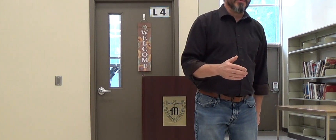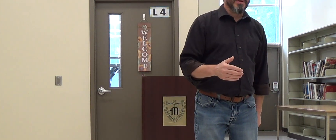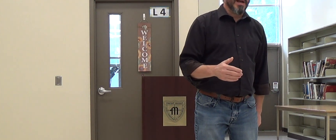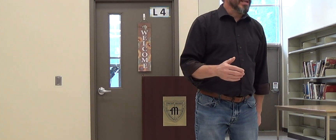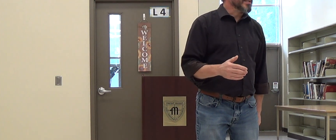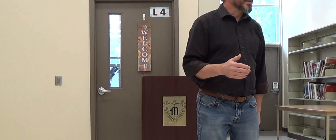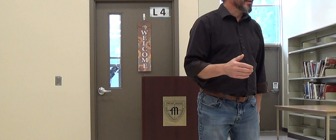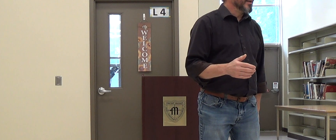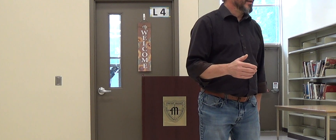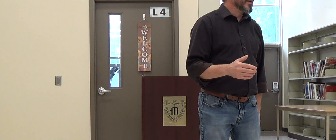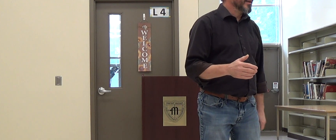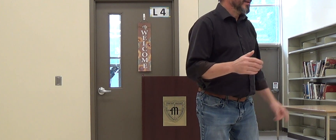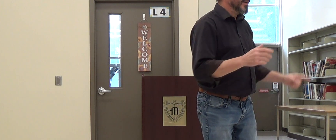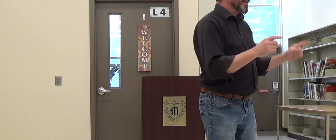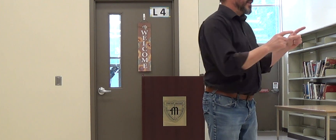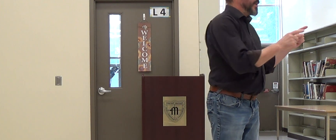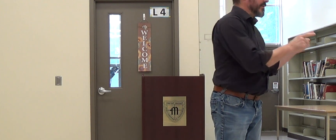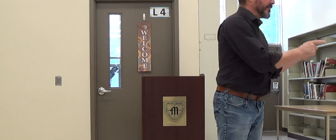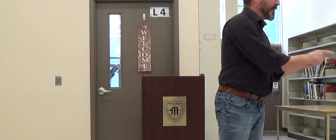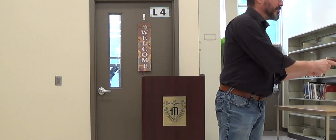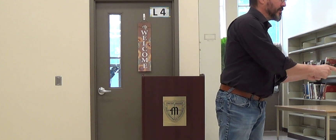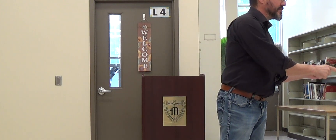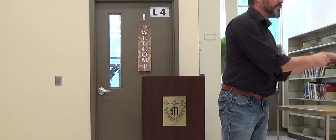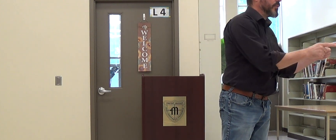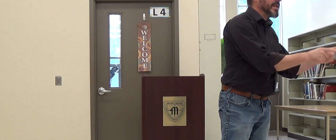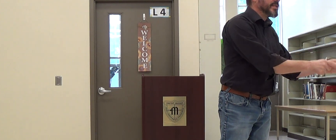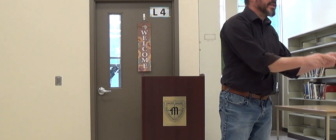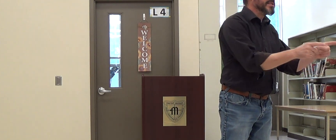realized there are farmers raising snakes.